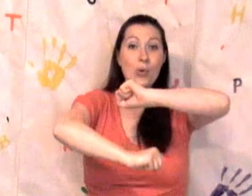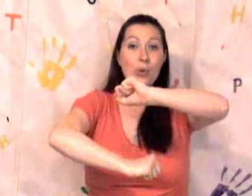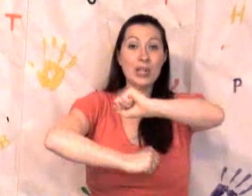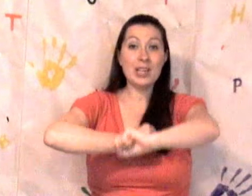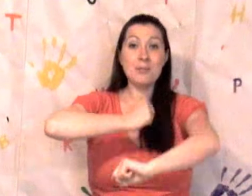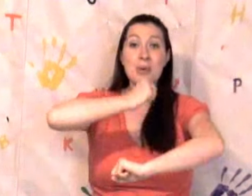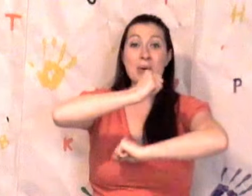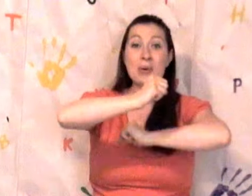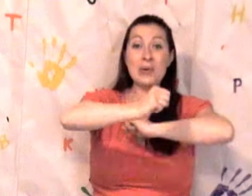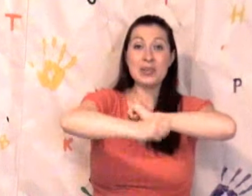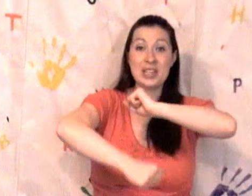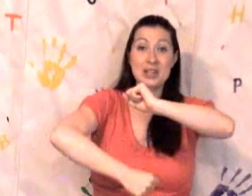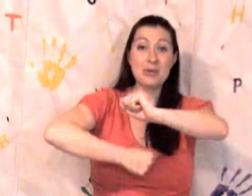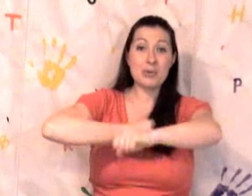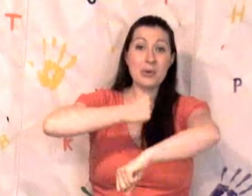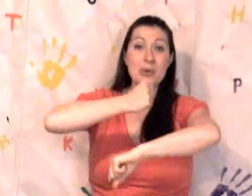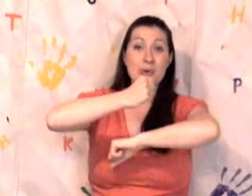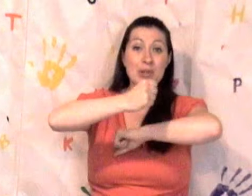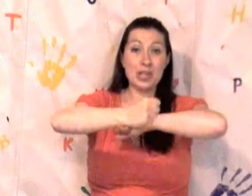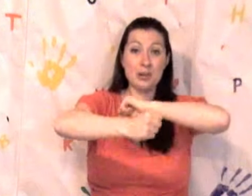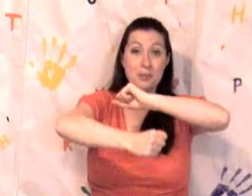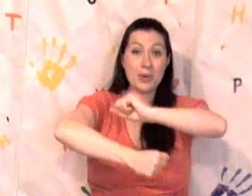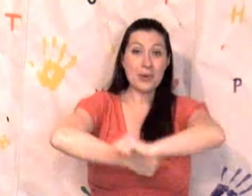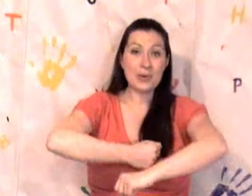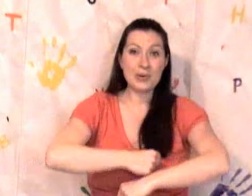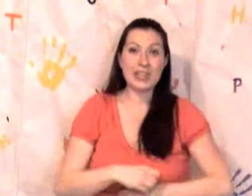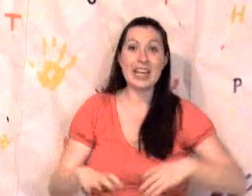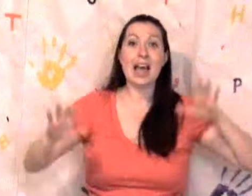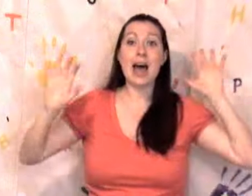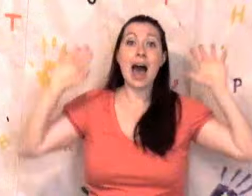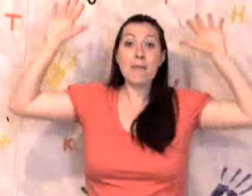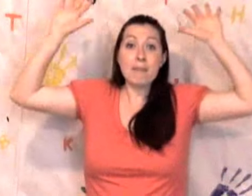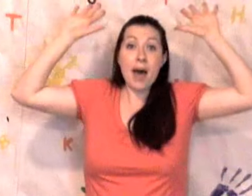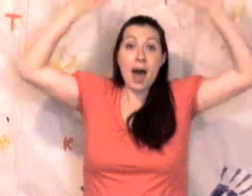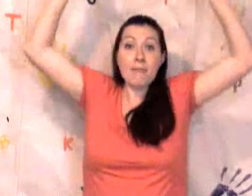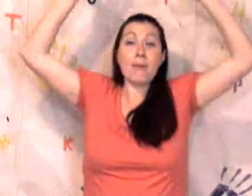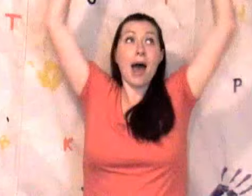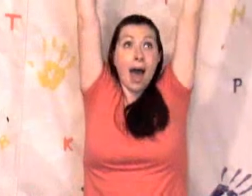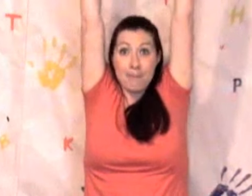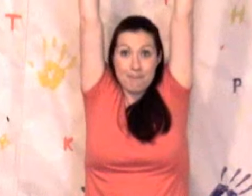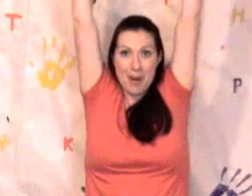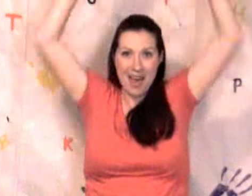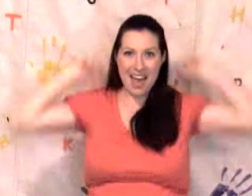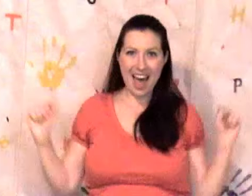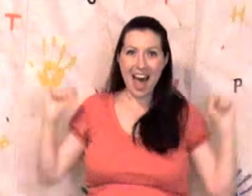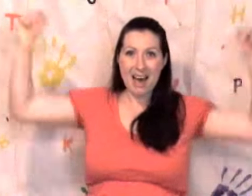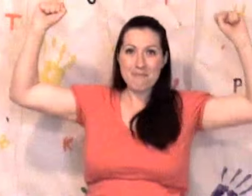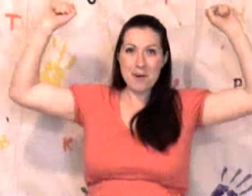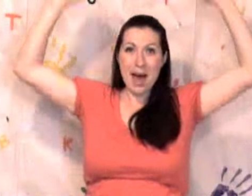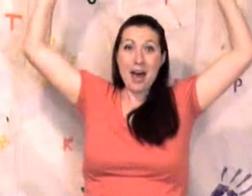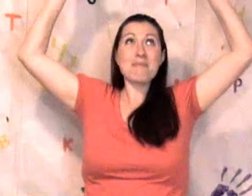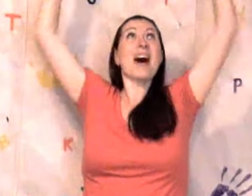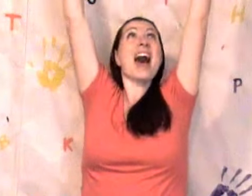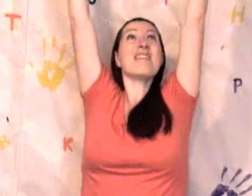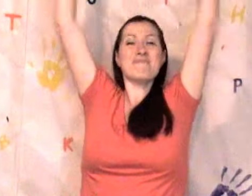Roly poly, roly poly, up, up, up, up, up.